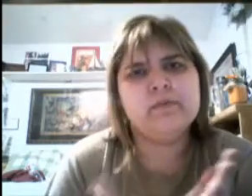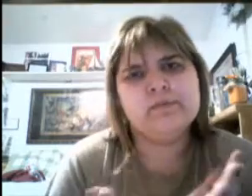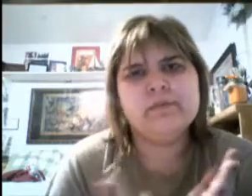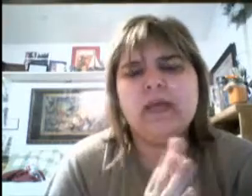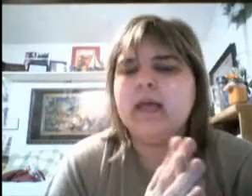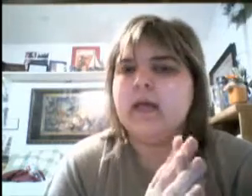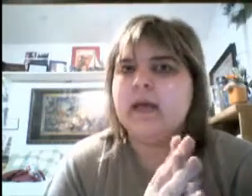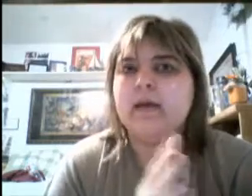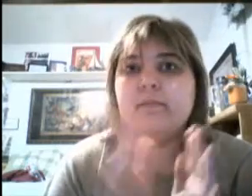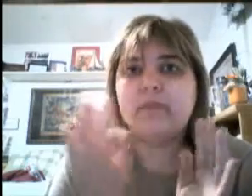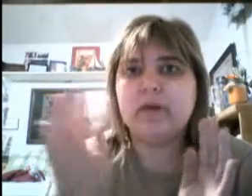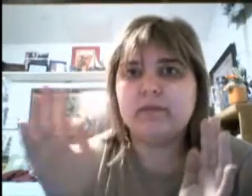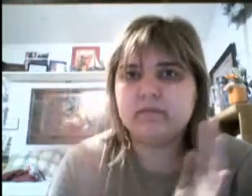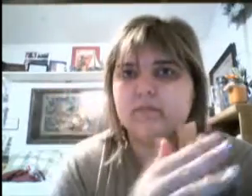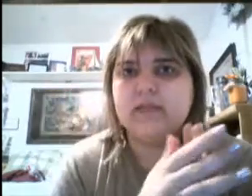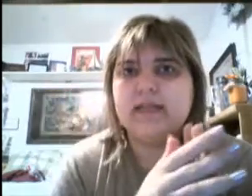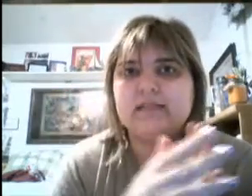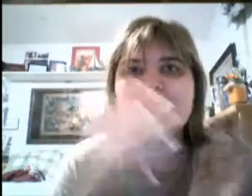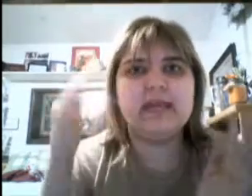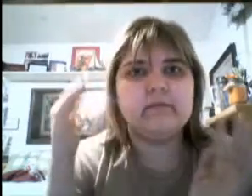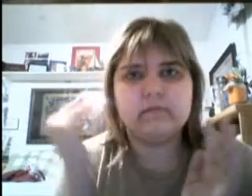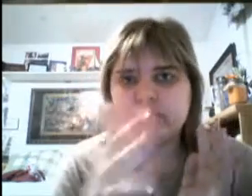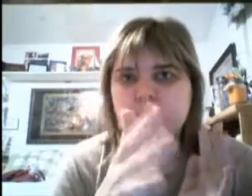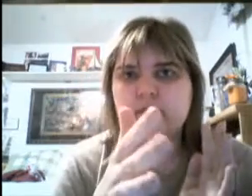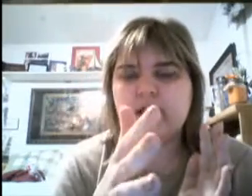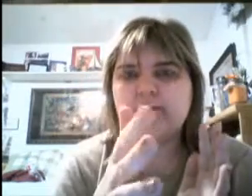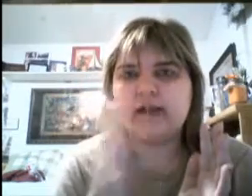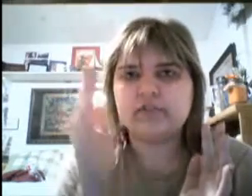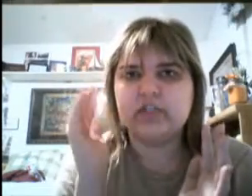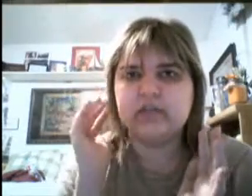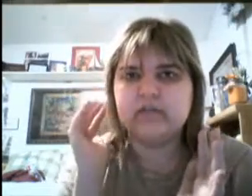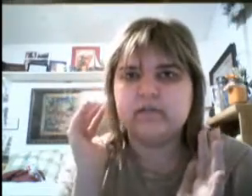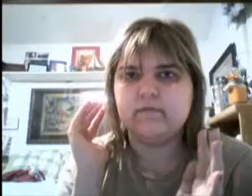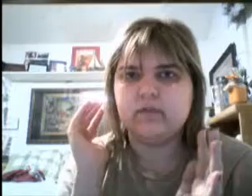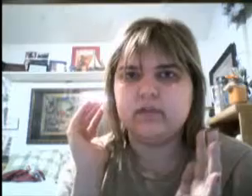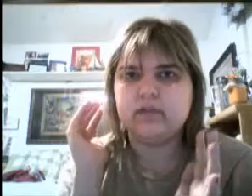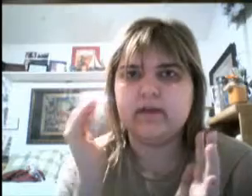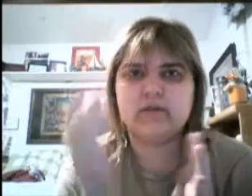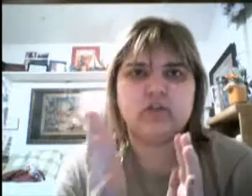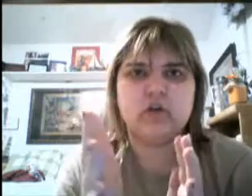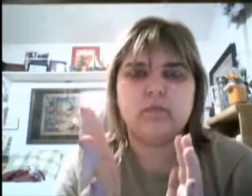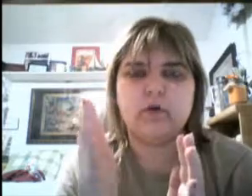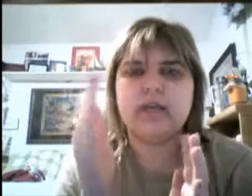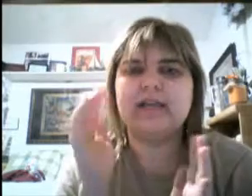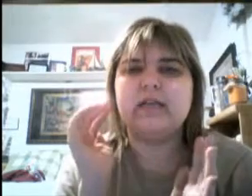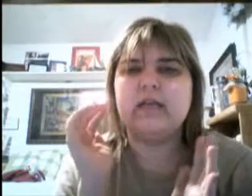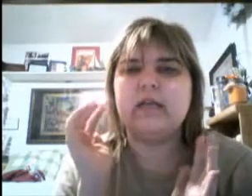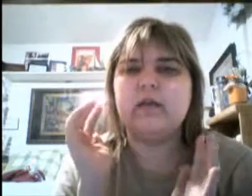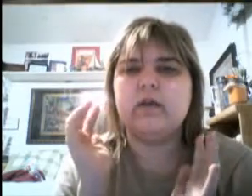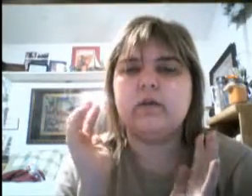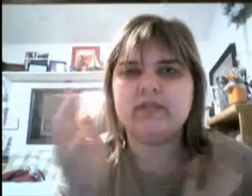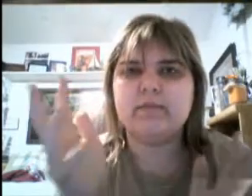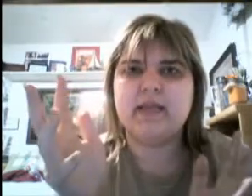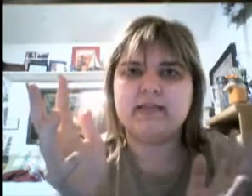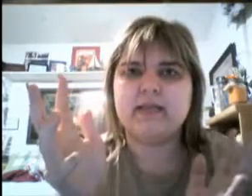Um, but putting that aside, live-action version of the Jungle Book, it was amazing.